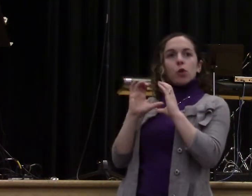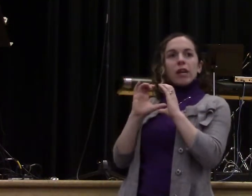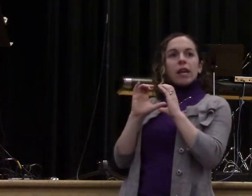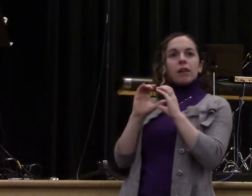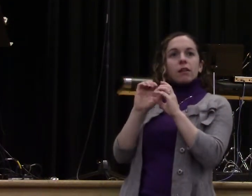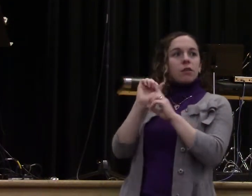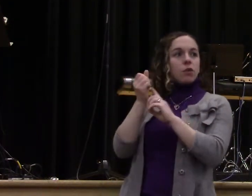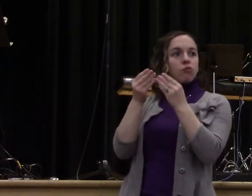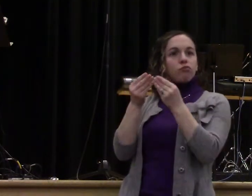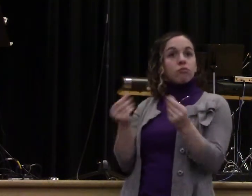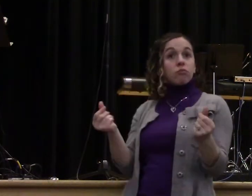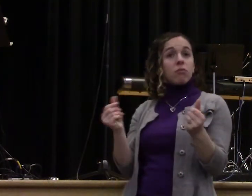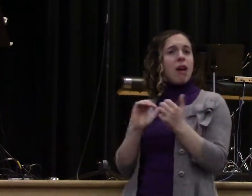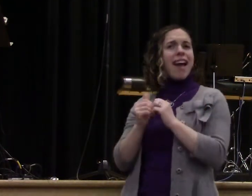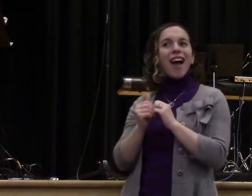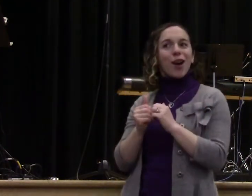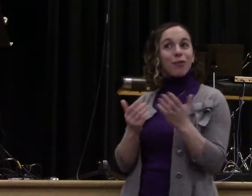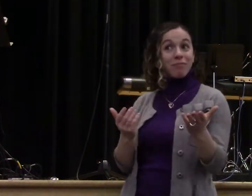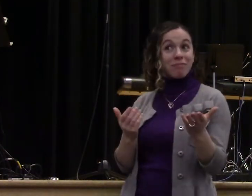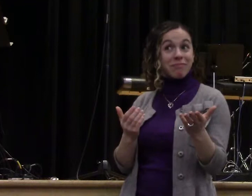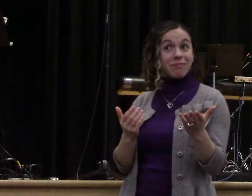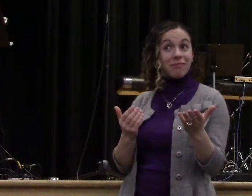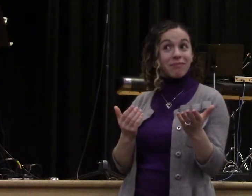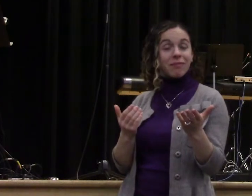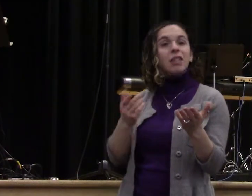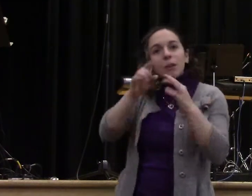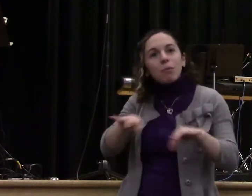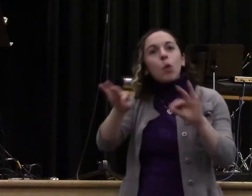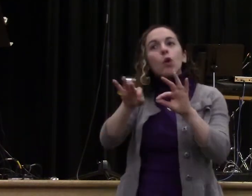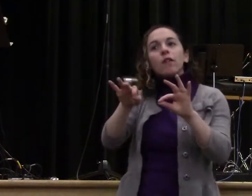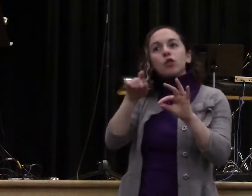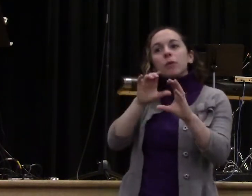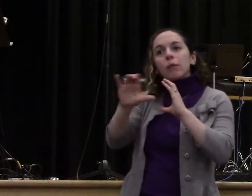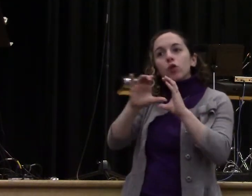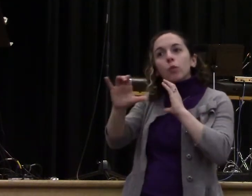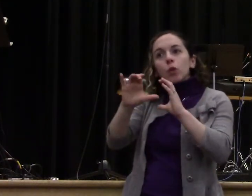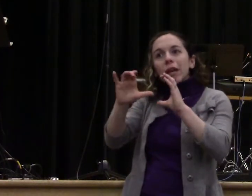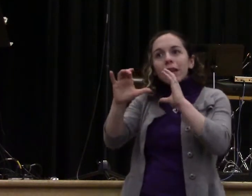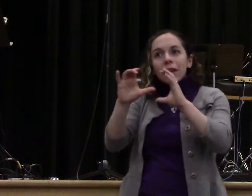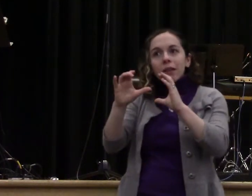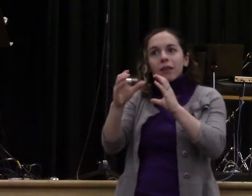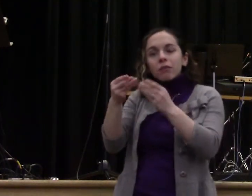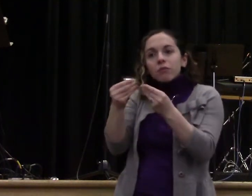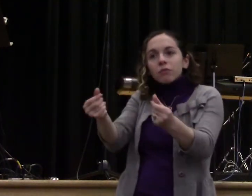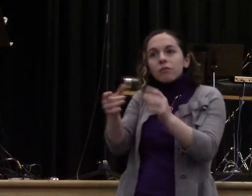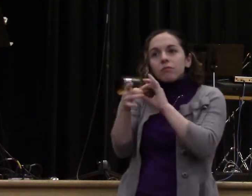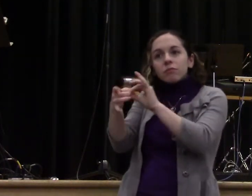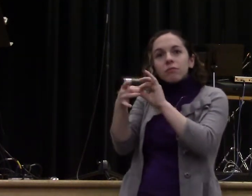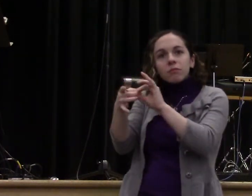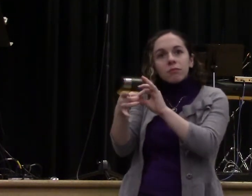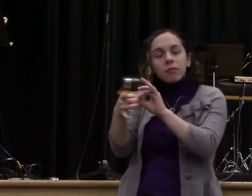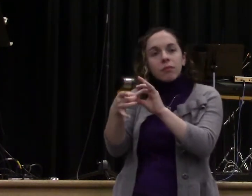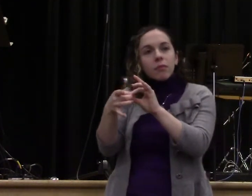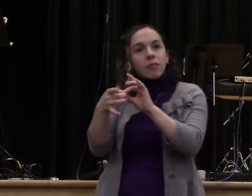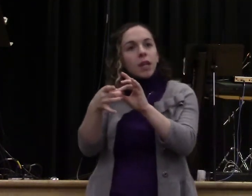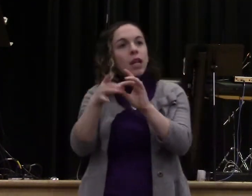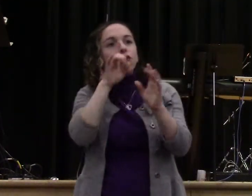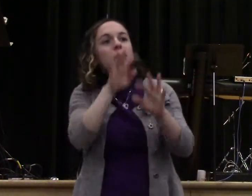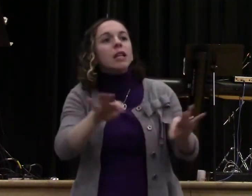fatigued? The first thing, now listen to me, I have three thoughts here. The first one is by following God's ways and God's attitude